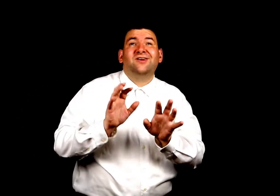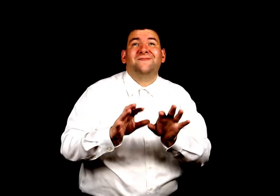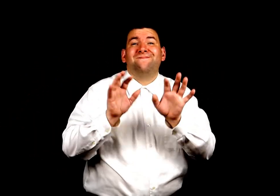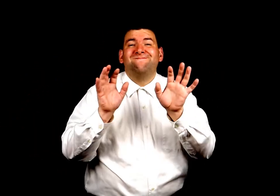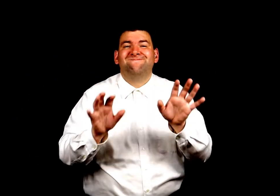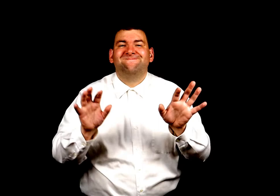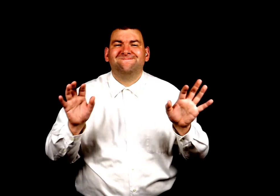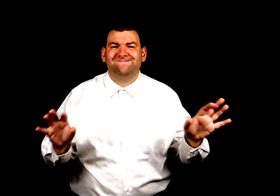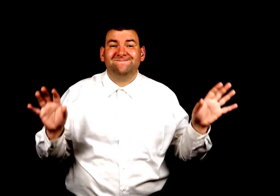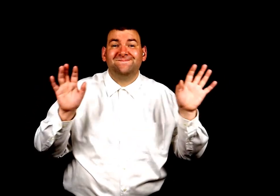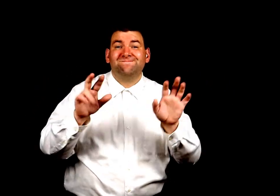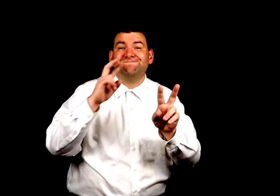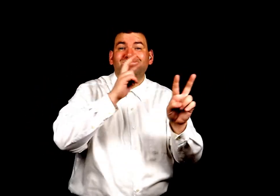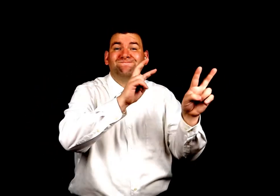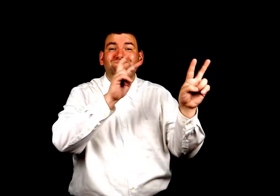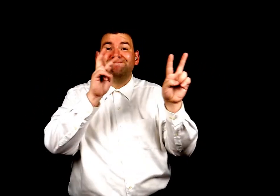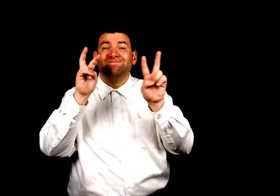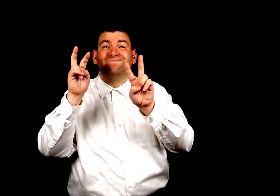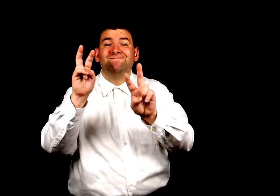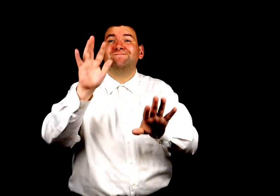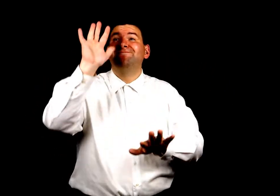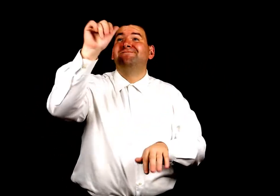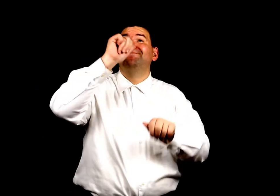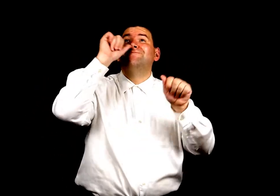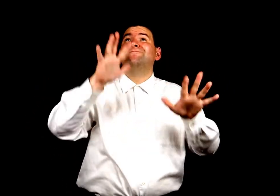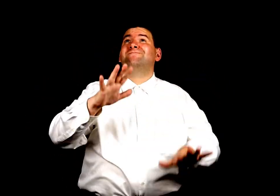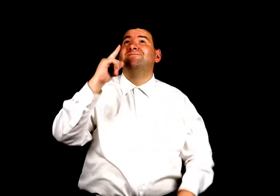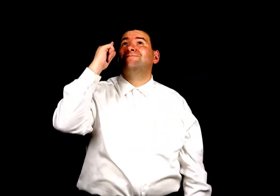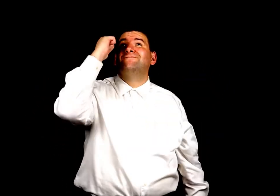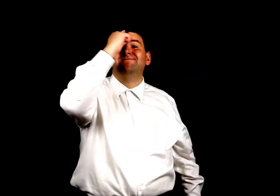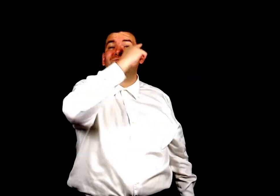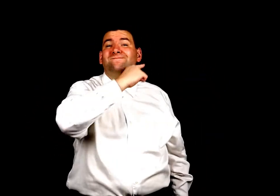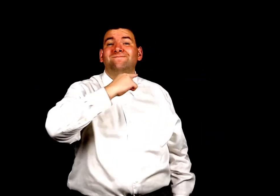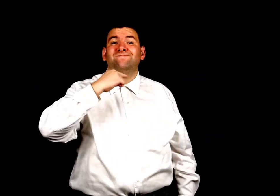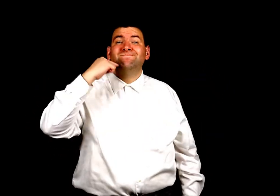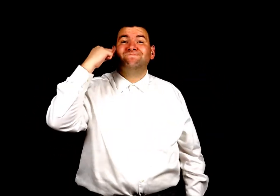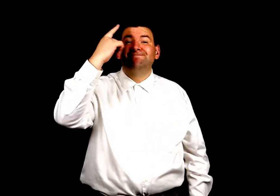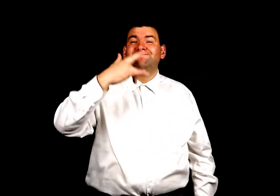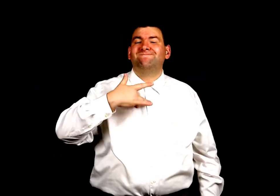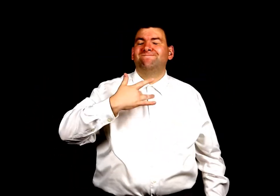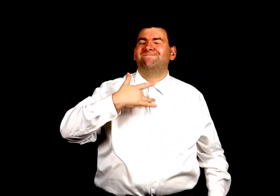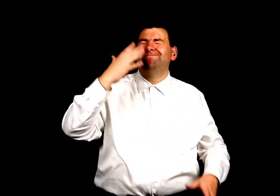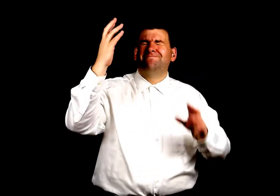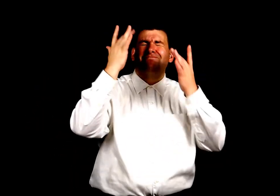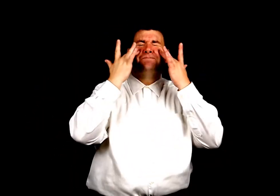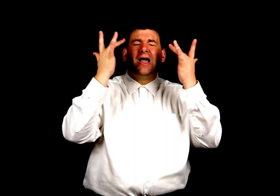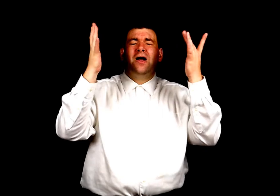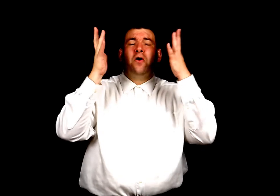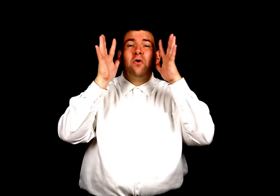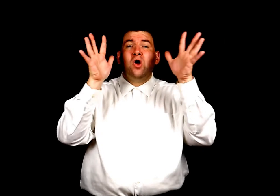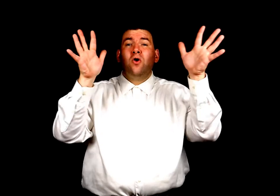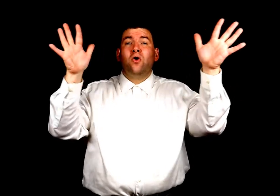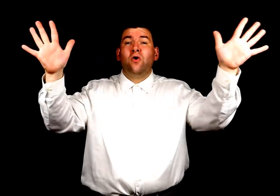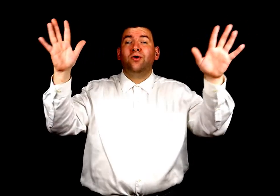I shall behold His blessed face I shall feel His matchless